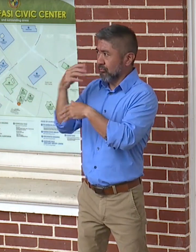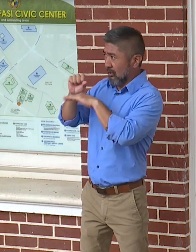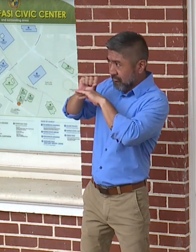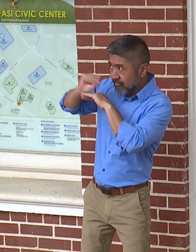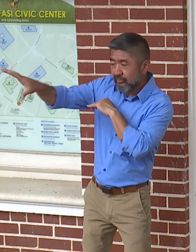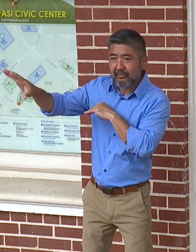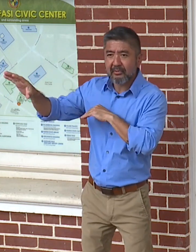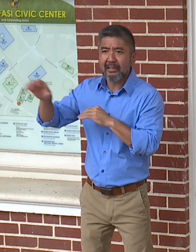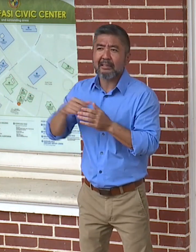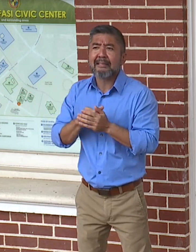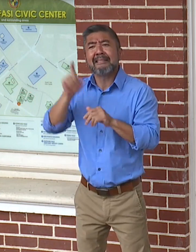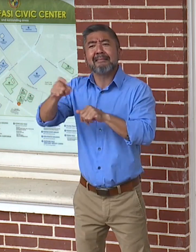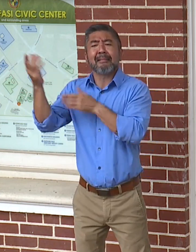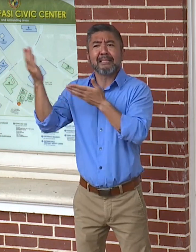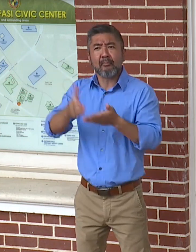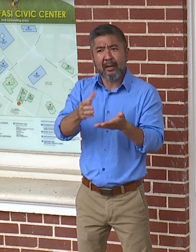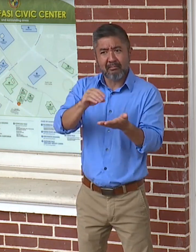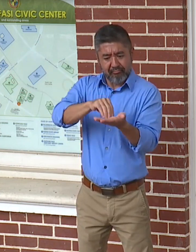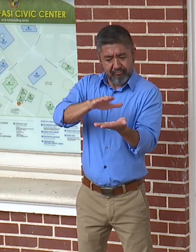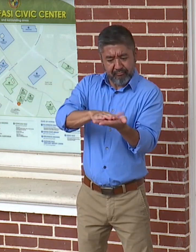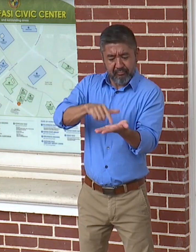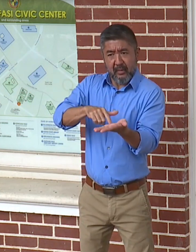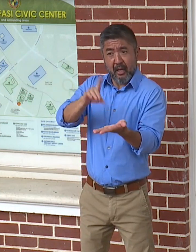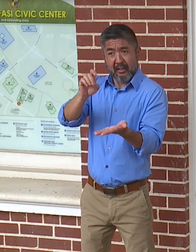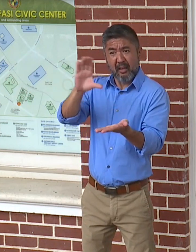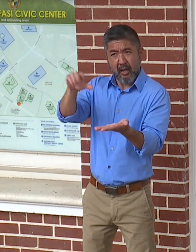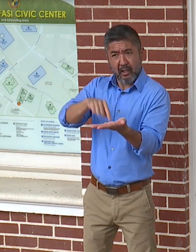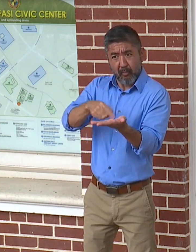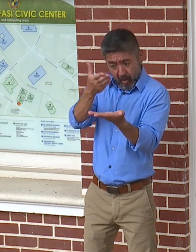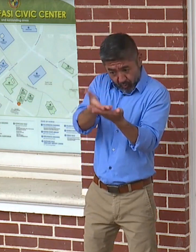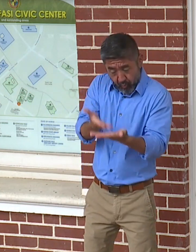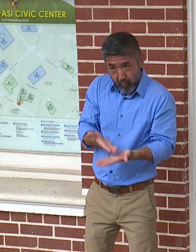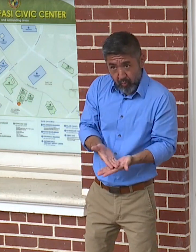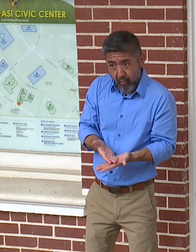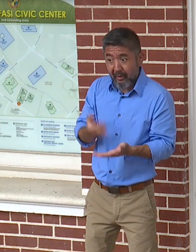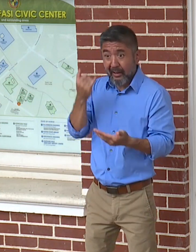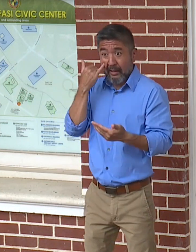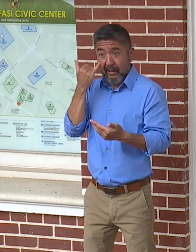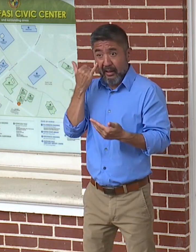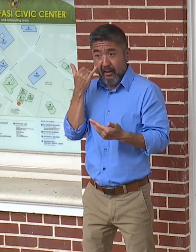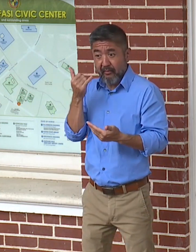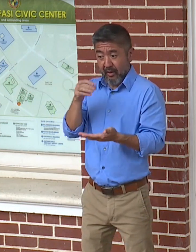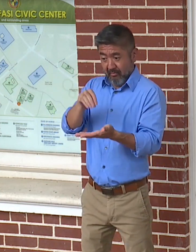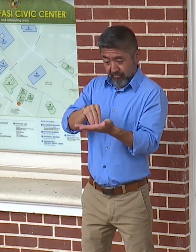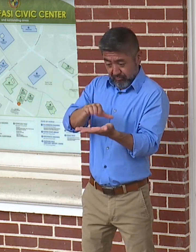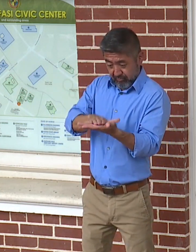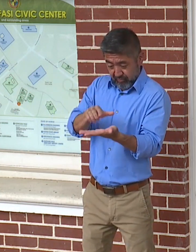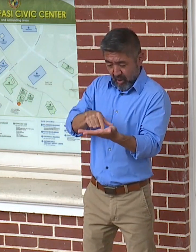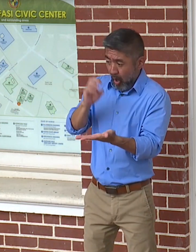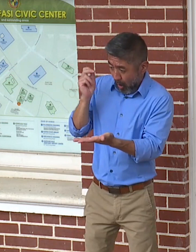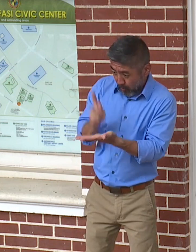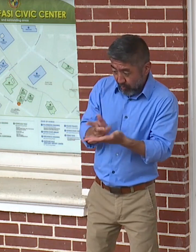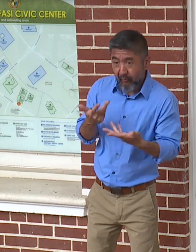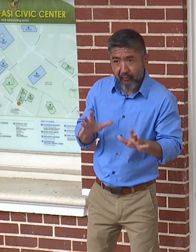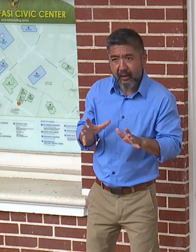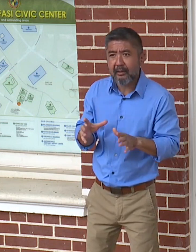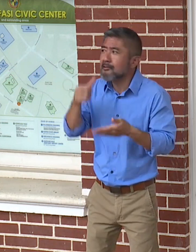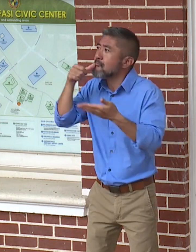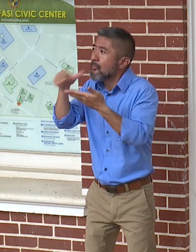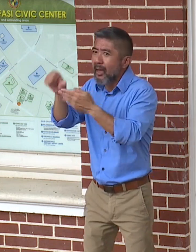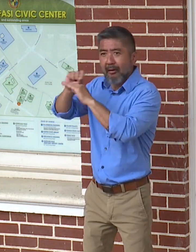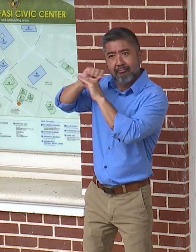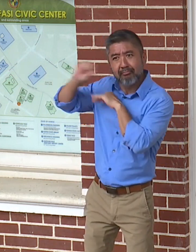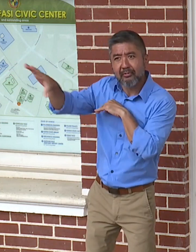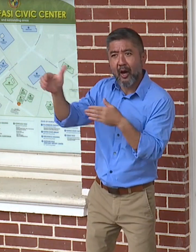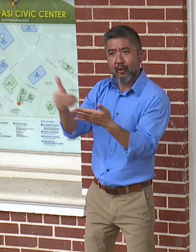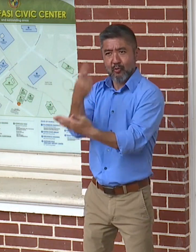ID because you have to bring in your documents. But if we have your documents, you can certainly go online. You can certainly do it by mail. And all of these things I'm